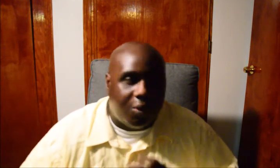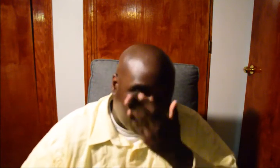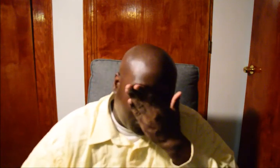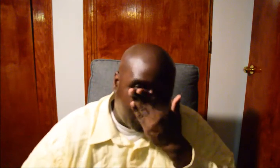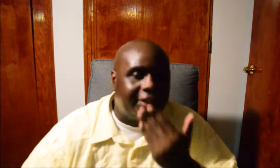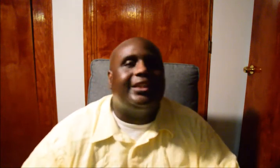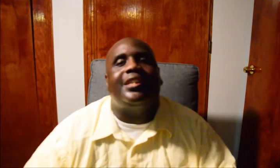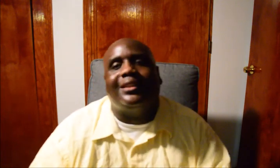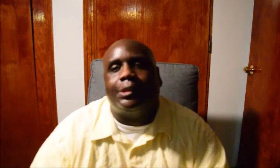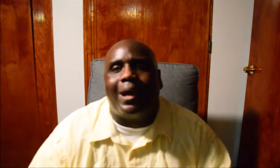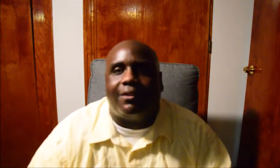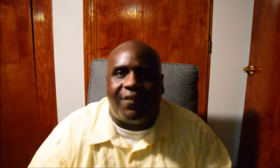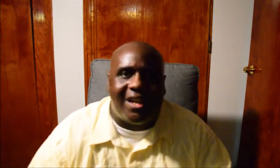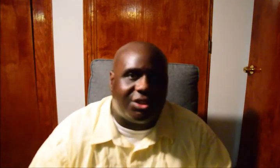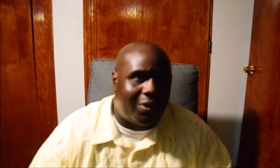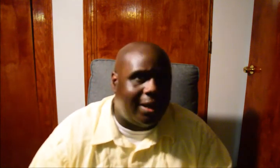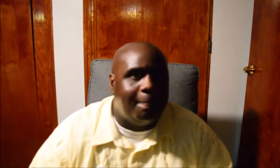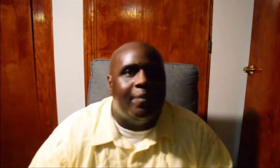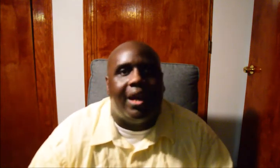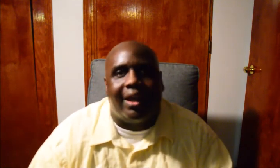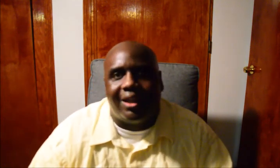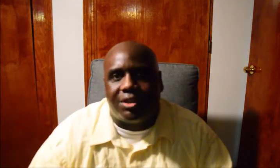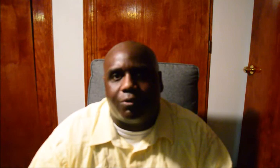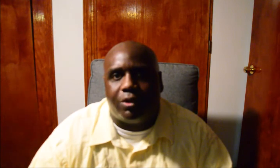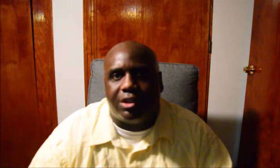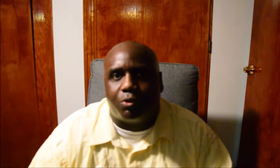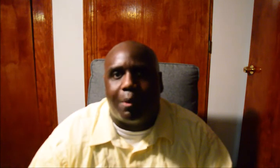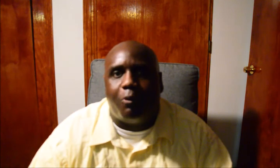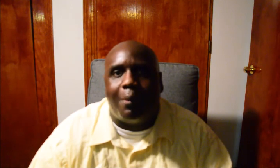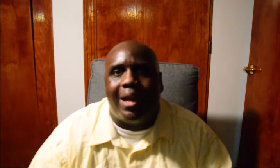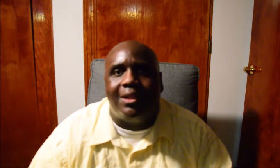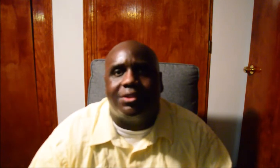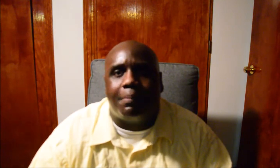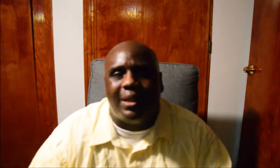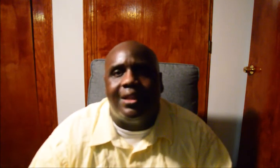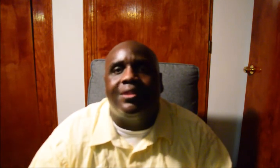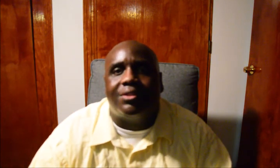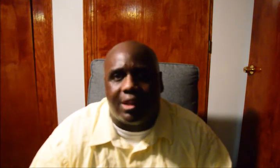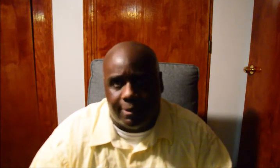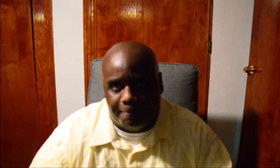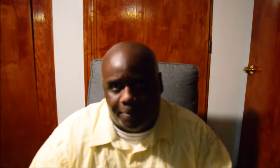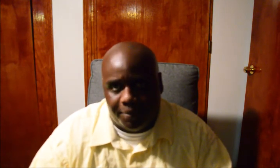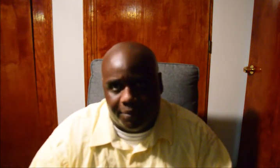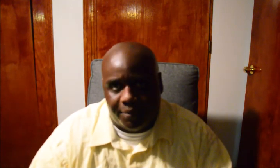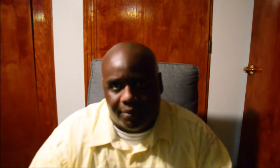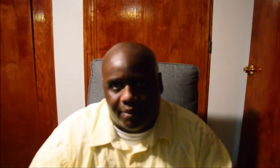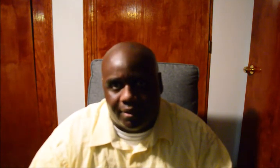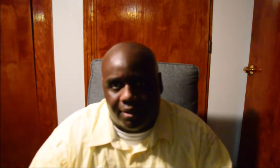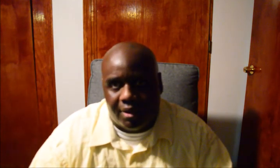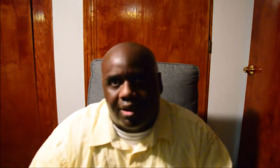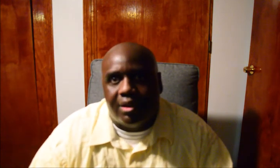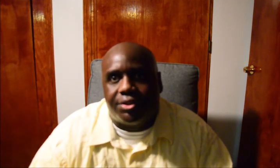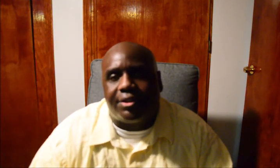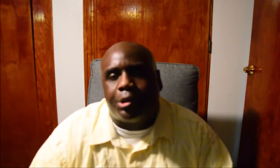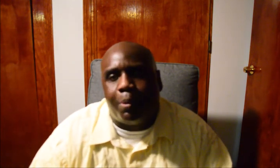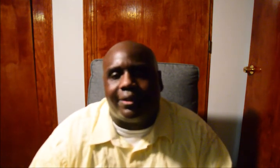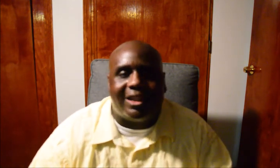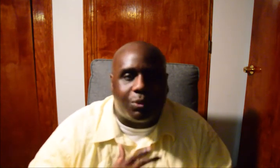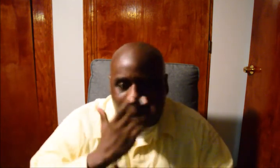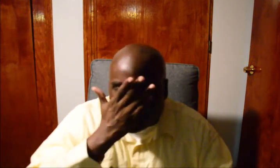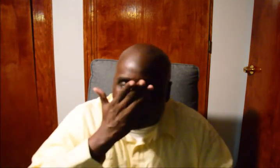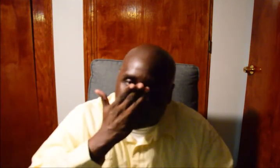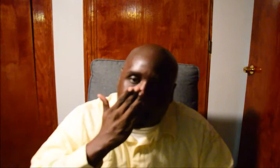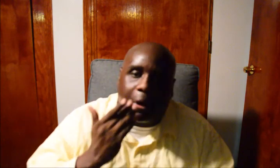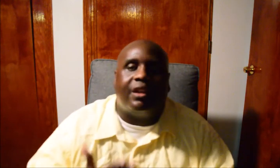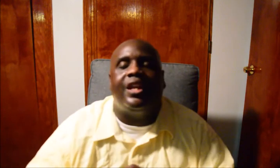So whether she takes us back to phase three, I guess it remains to be seen. So at this point,